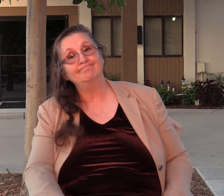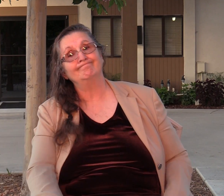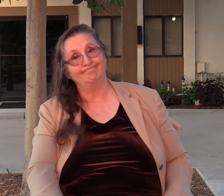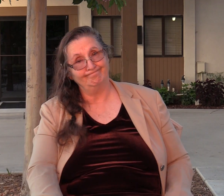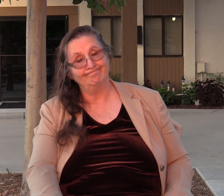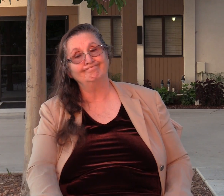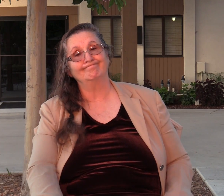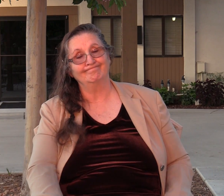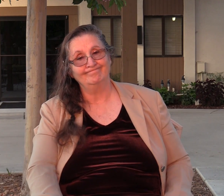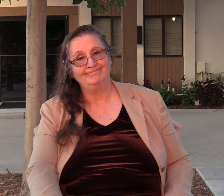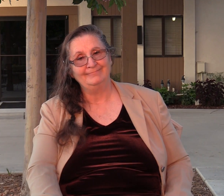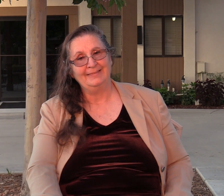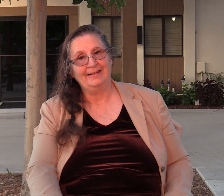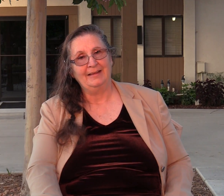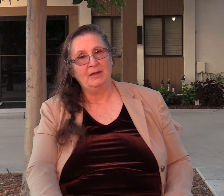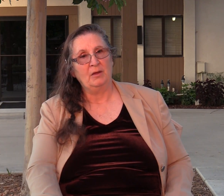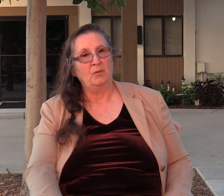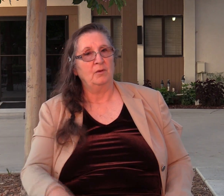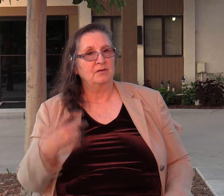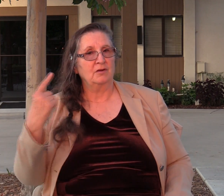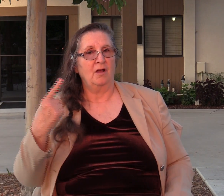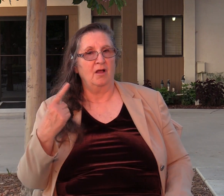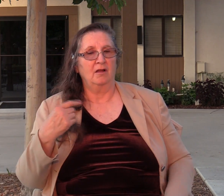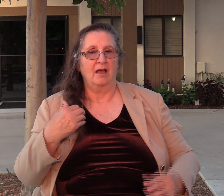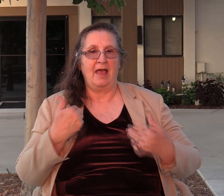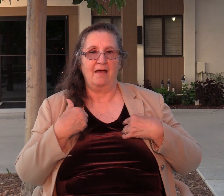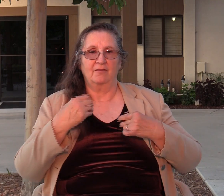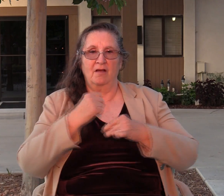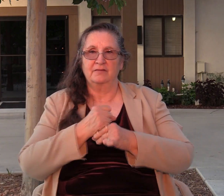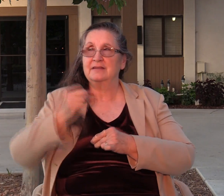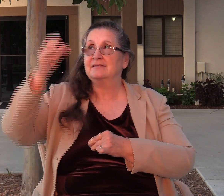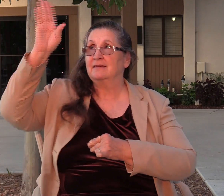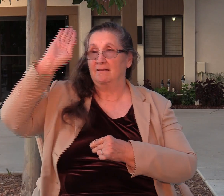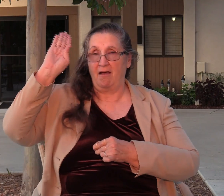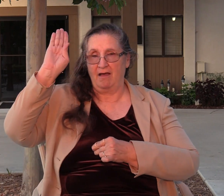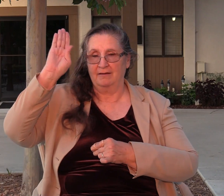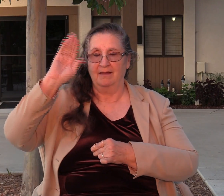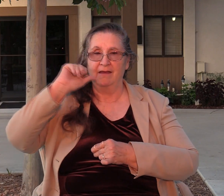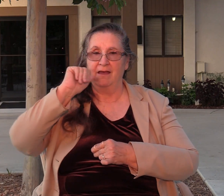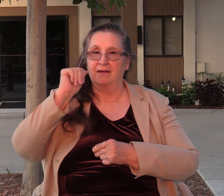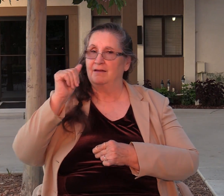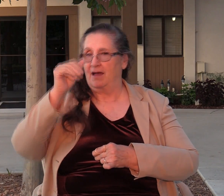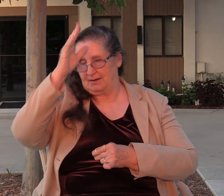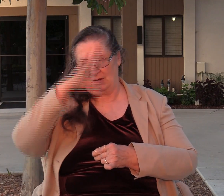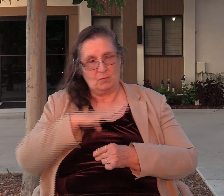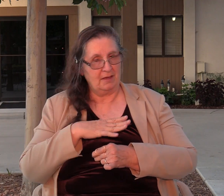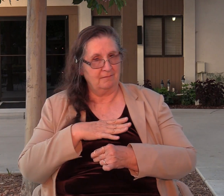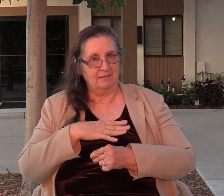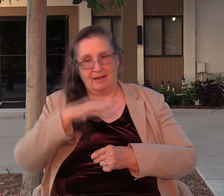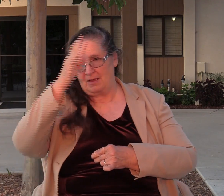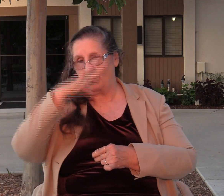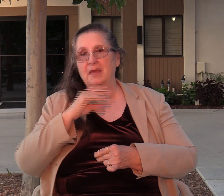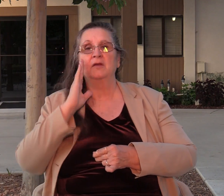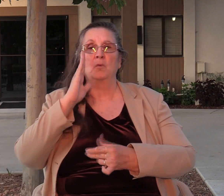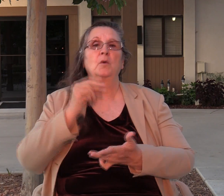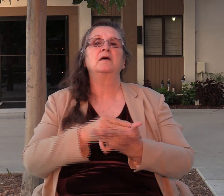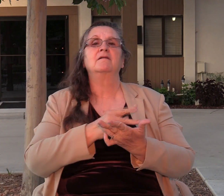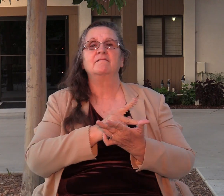We should always put our confidence in God and not in men. Men fail. Men will always